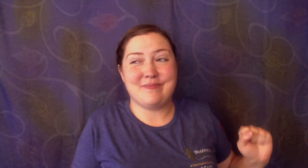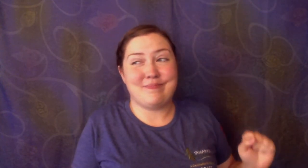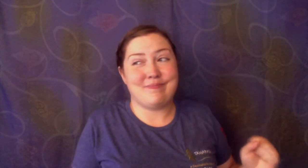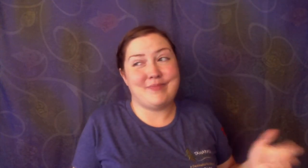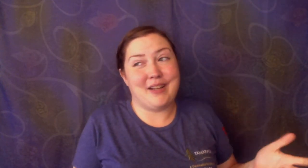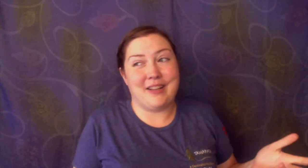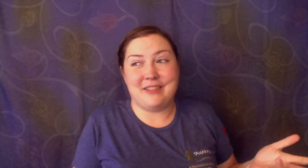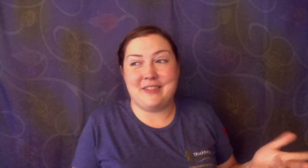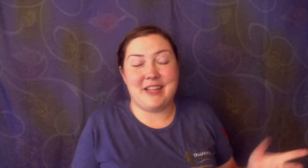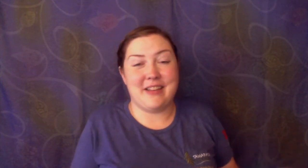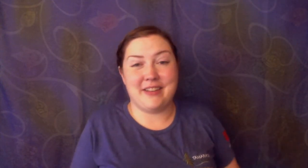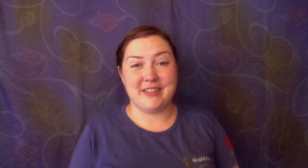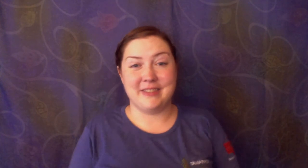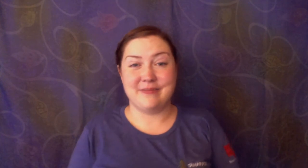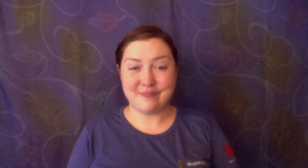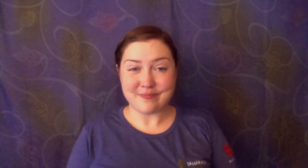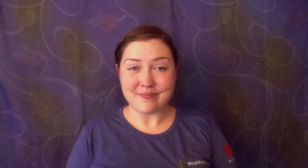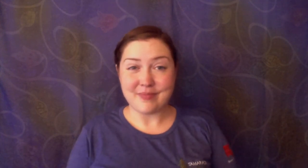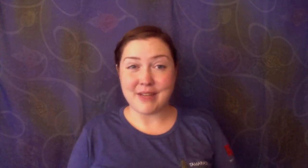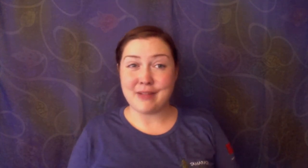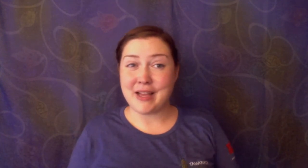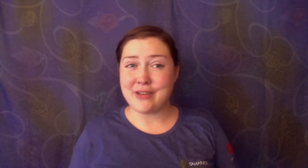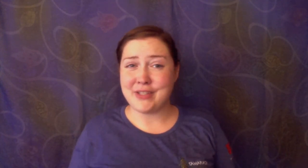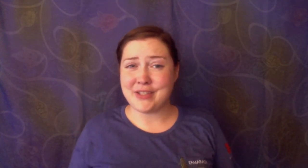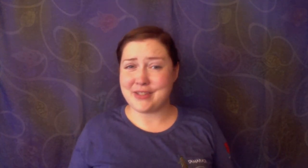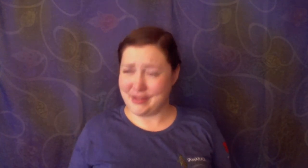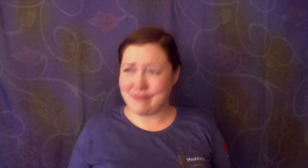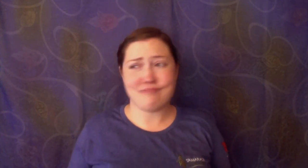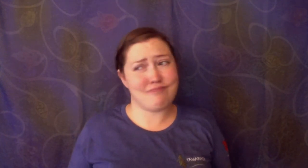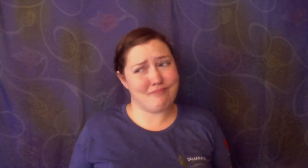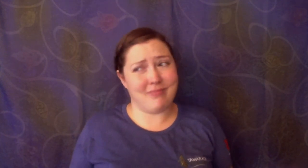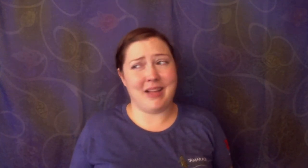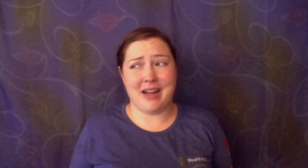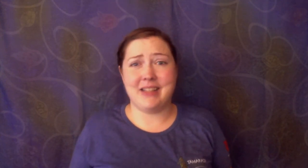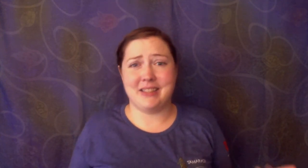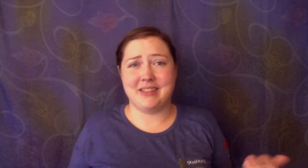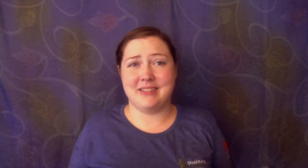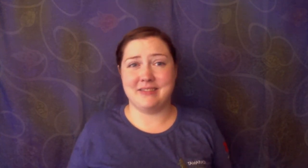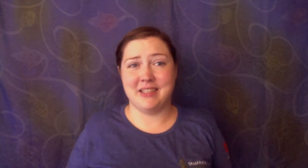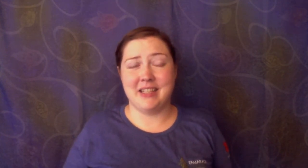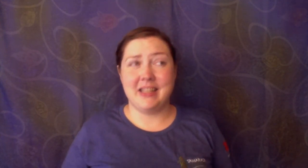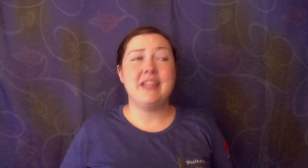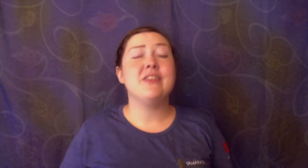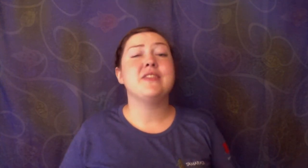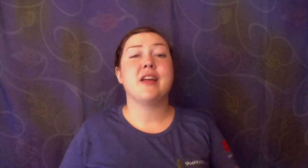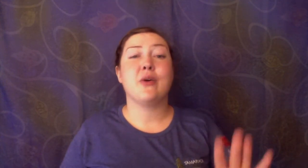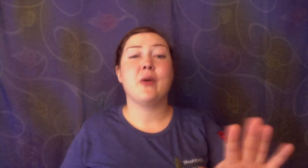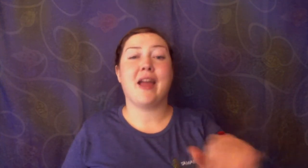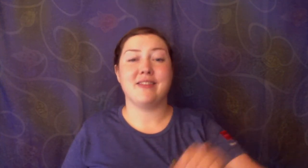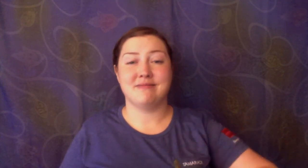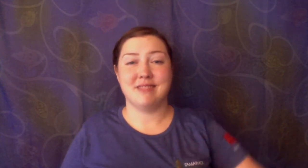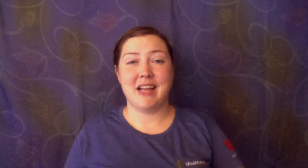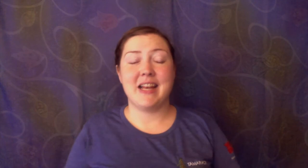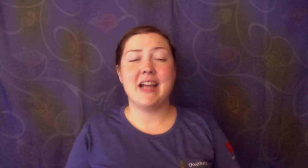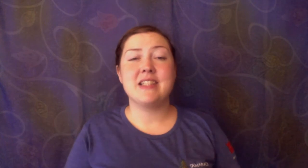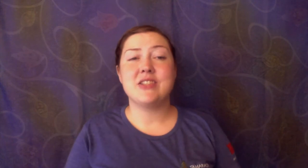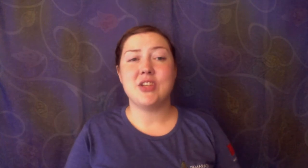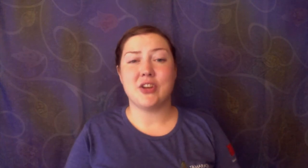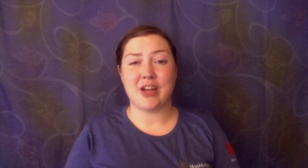All of the other flying creatures nodded and Eagle said, okay, next year come